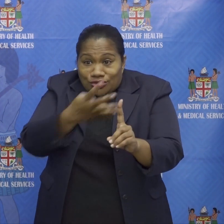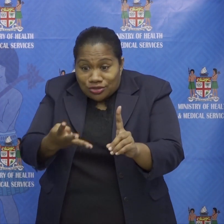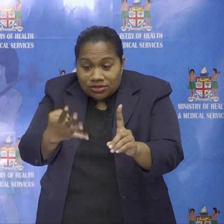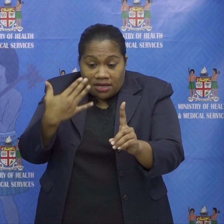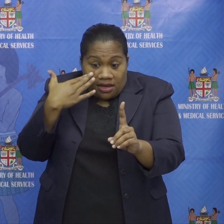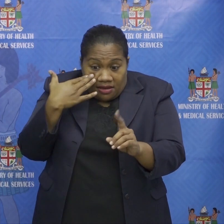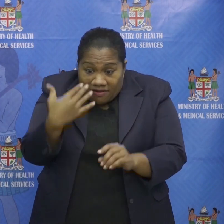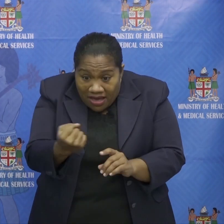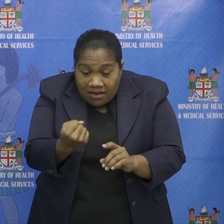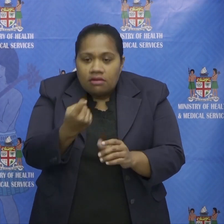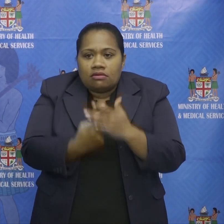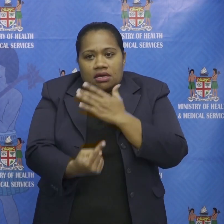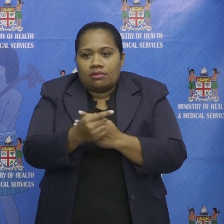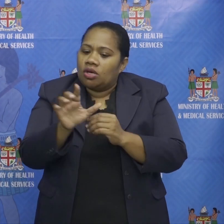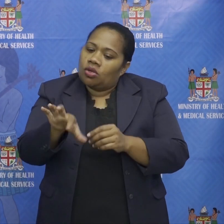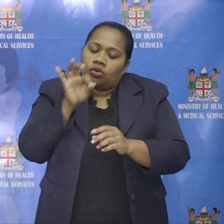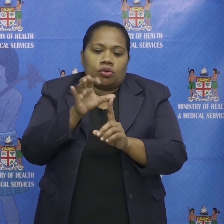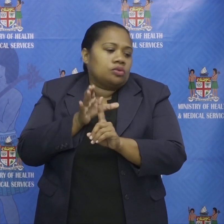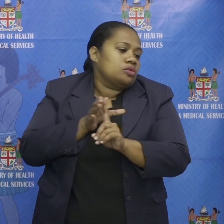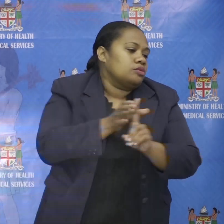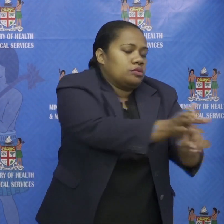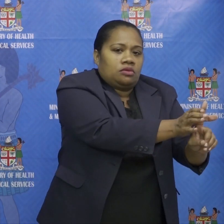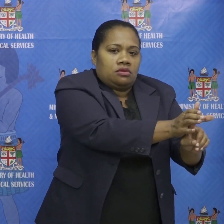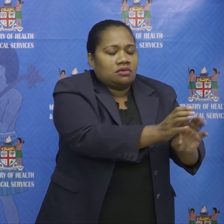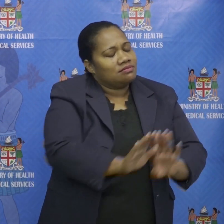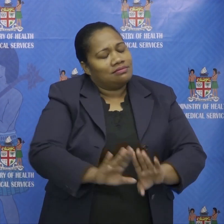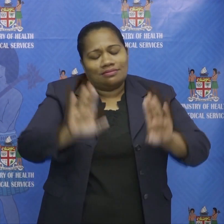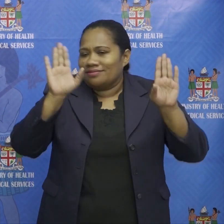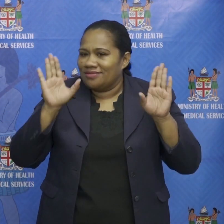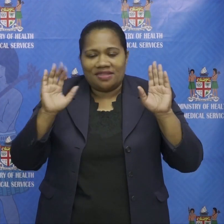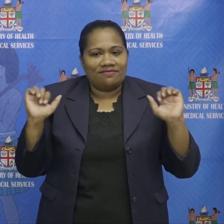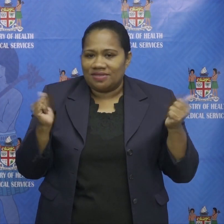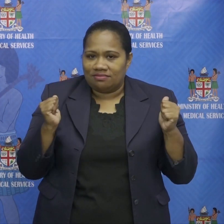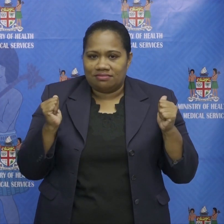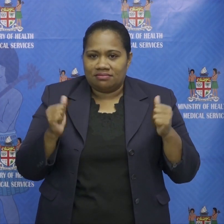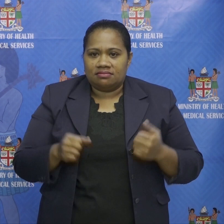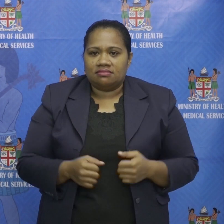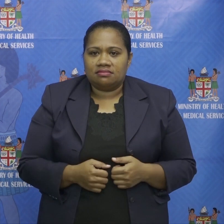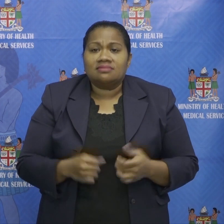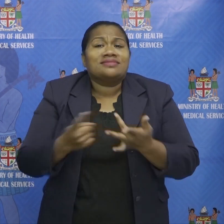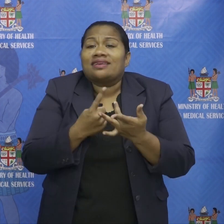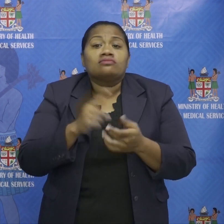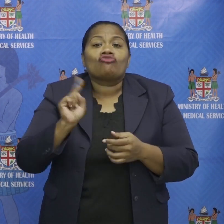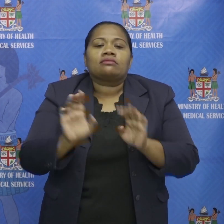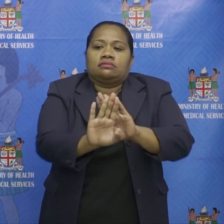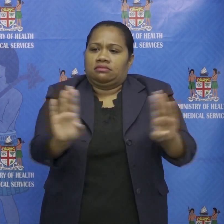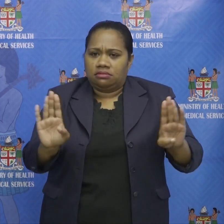trace and isolate end of story the rest is up to the people of Fiji